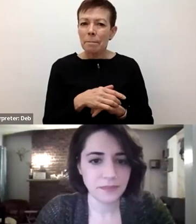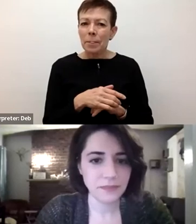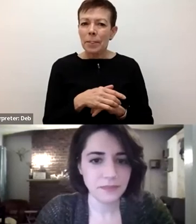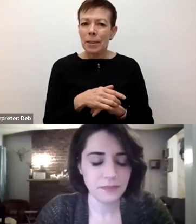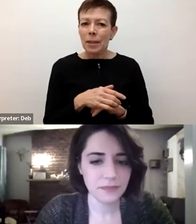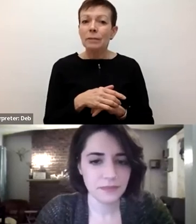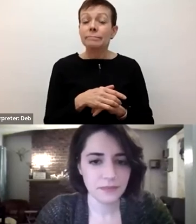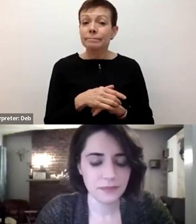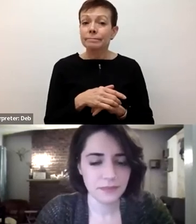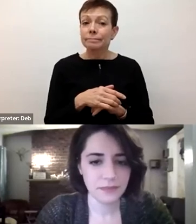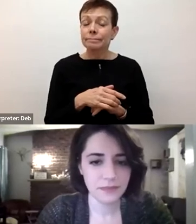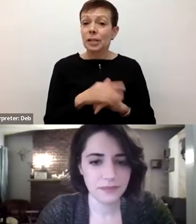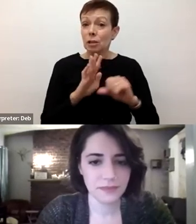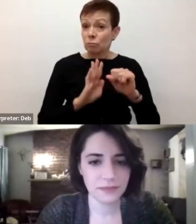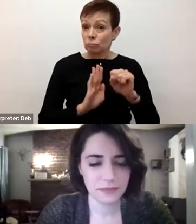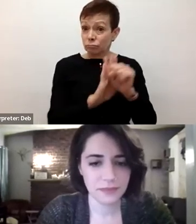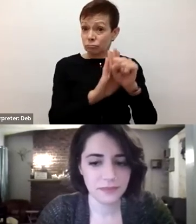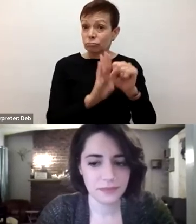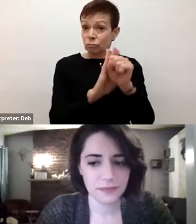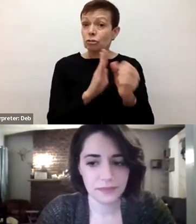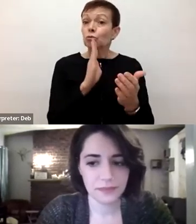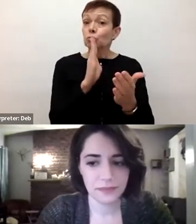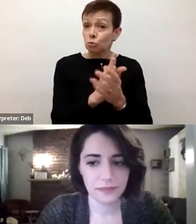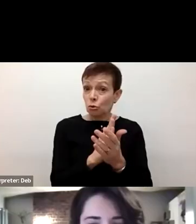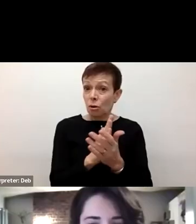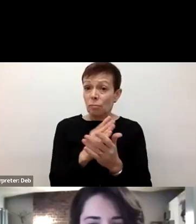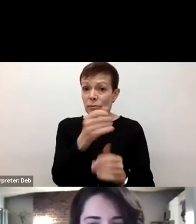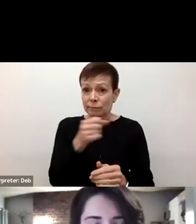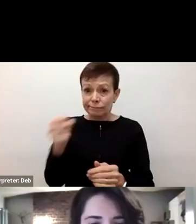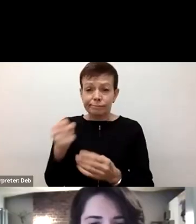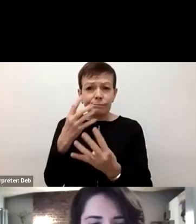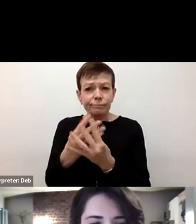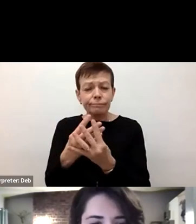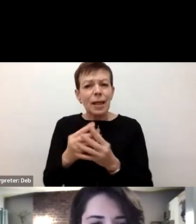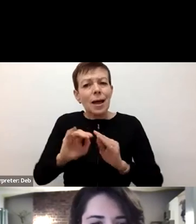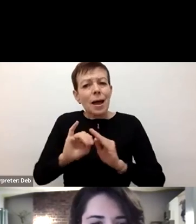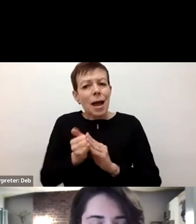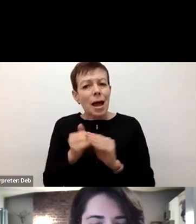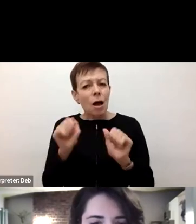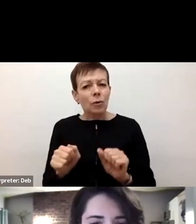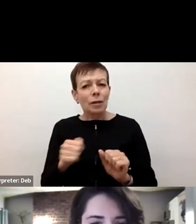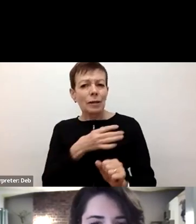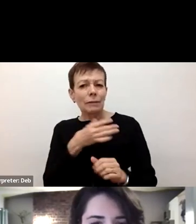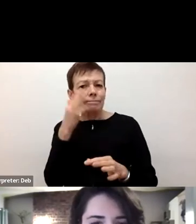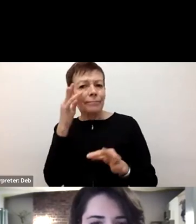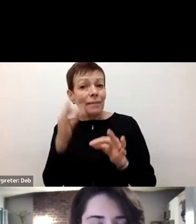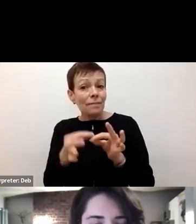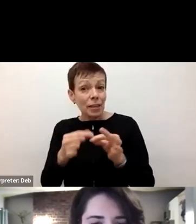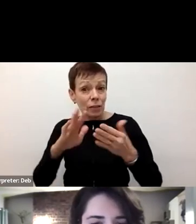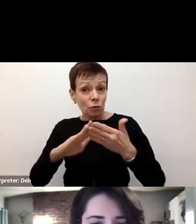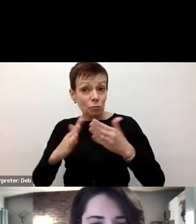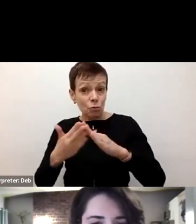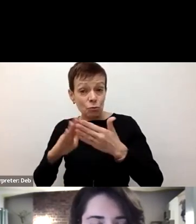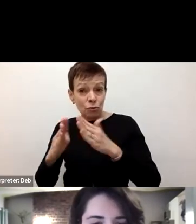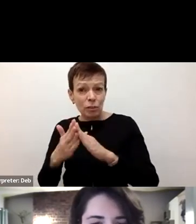advocating to end migration detention in Canada, what can communities of faith do to open up new possibilities for people seeking